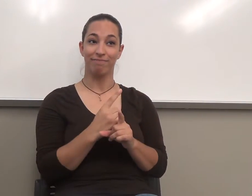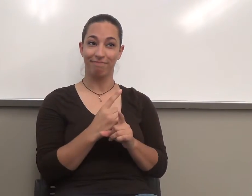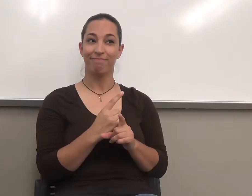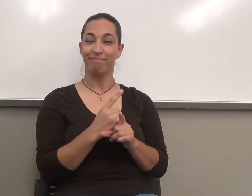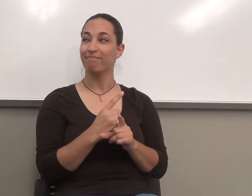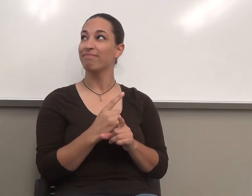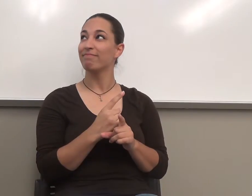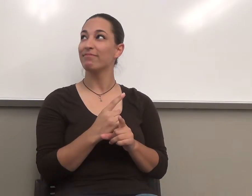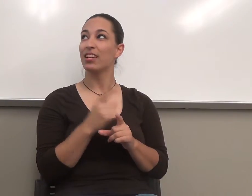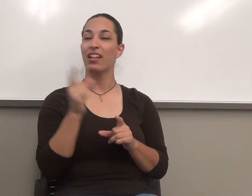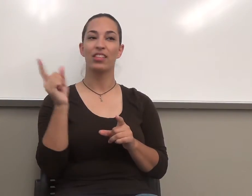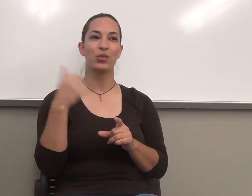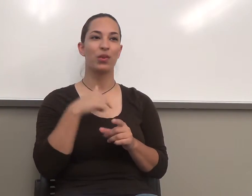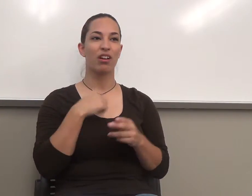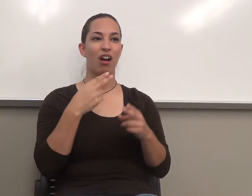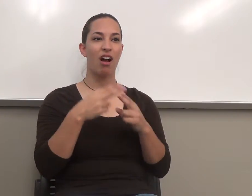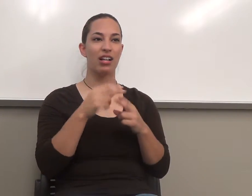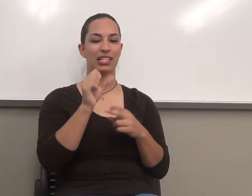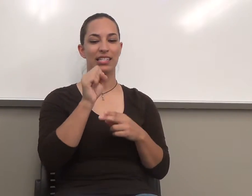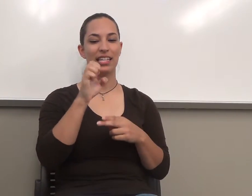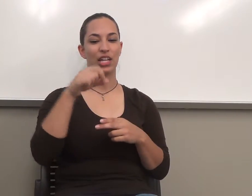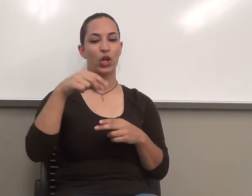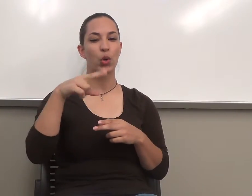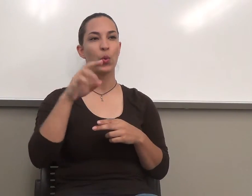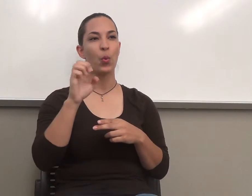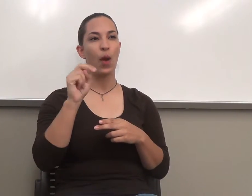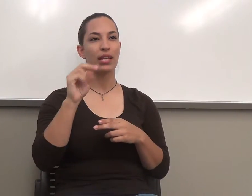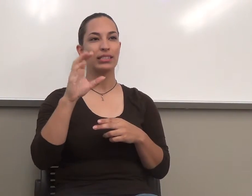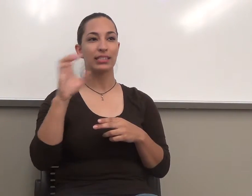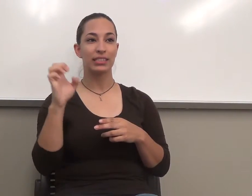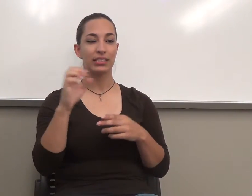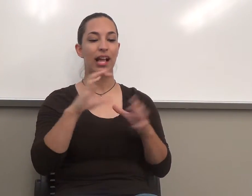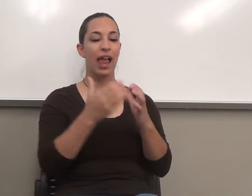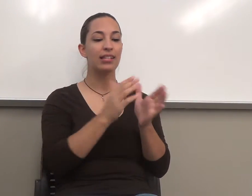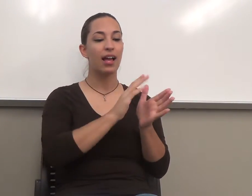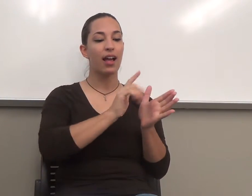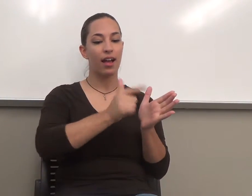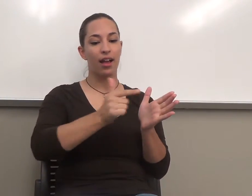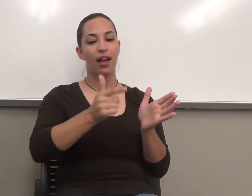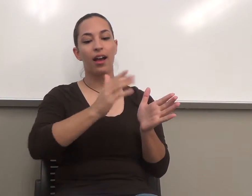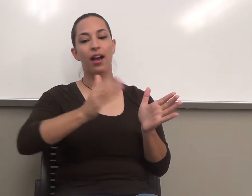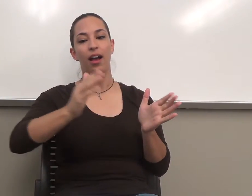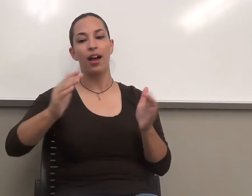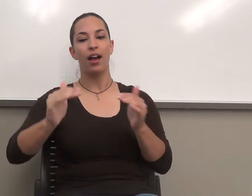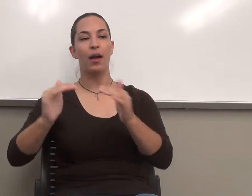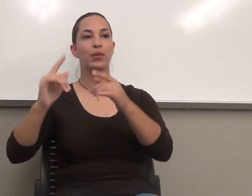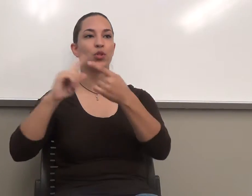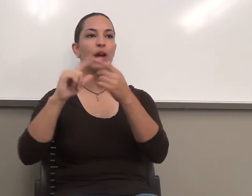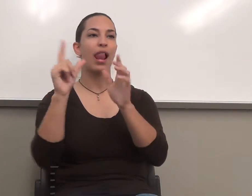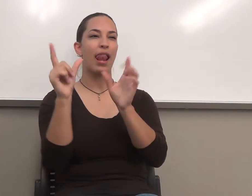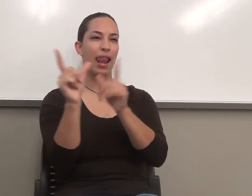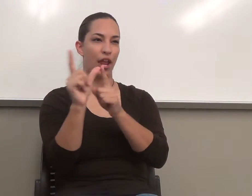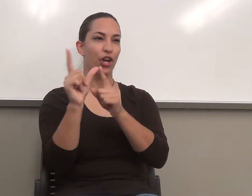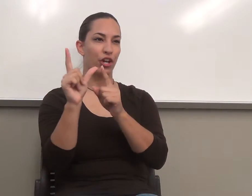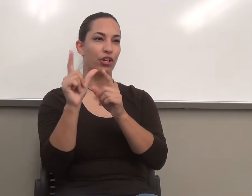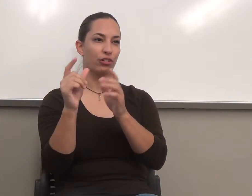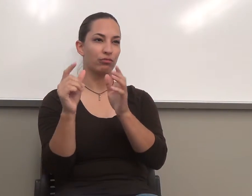what we call our sequence classes, leading up to the weather grade classes. So you don't have a choice.